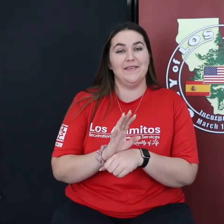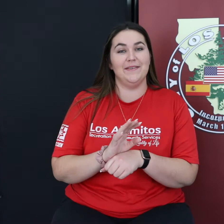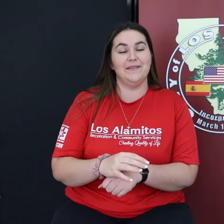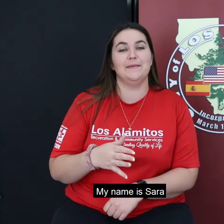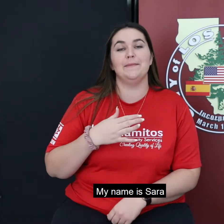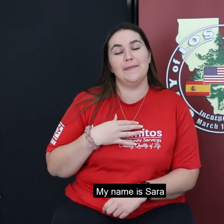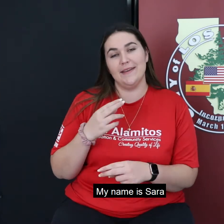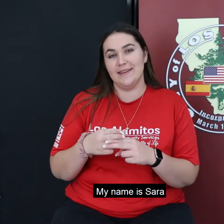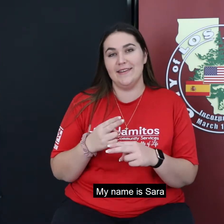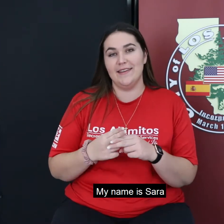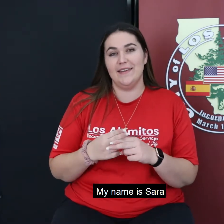My name is Sarah.